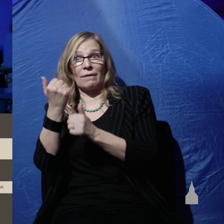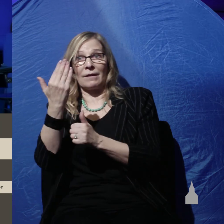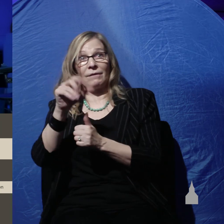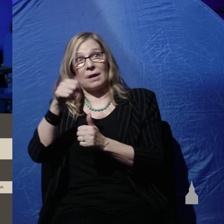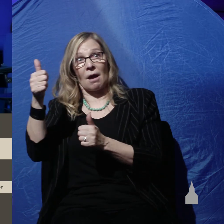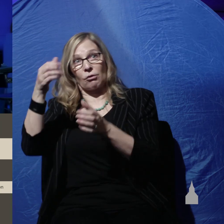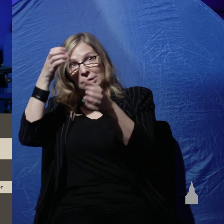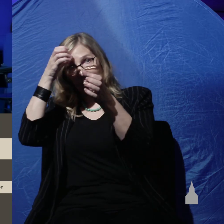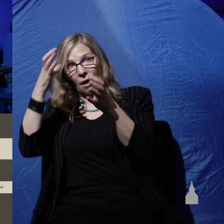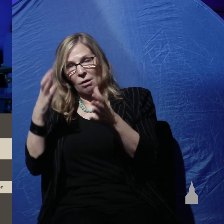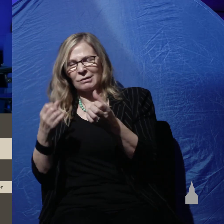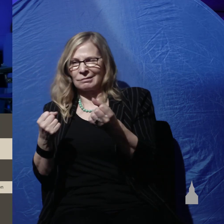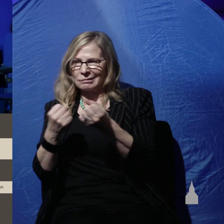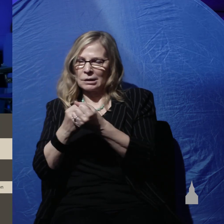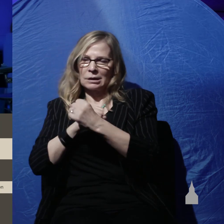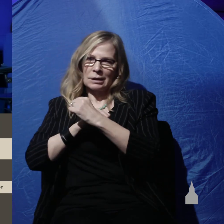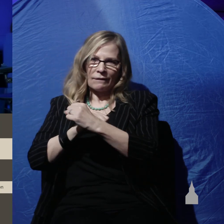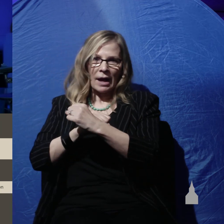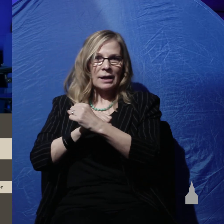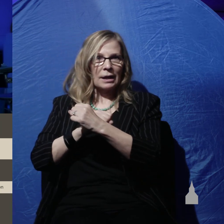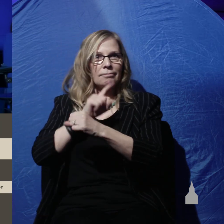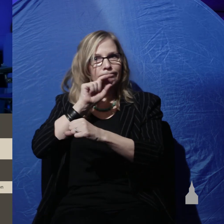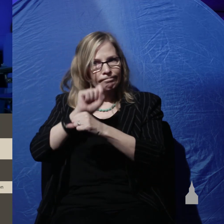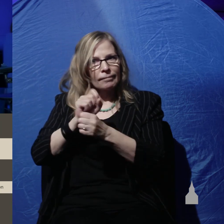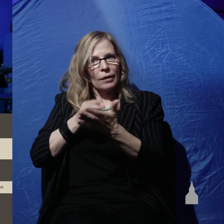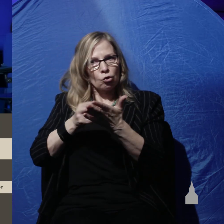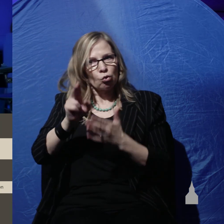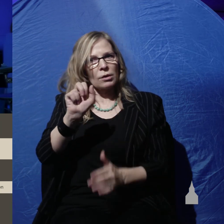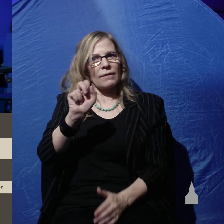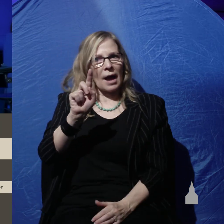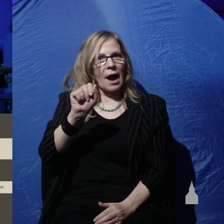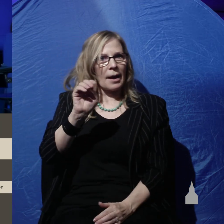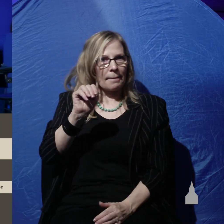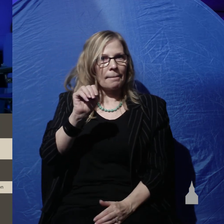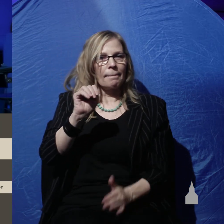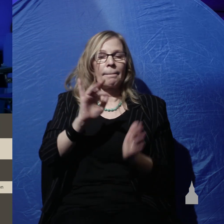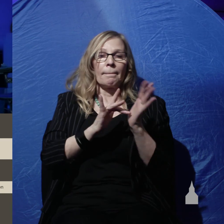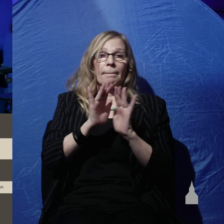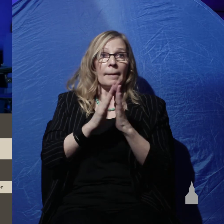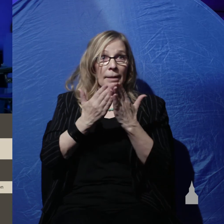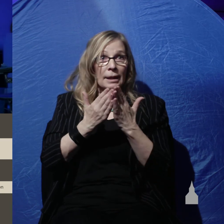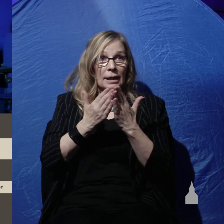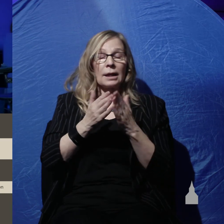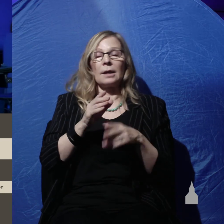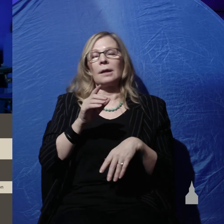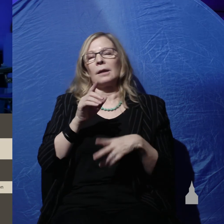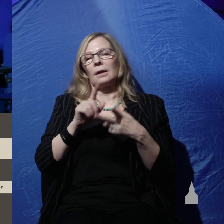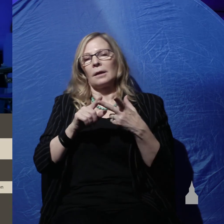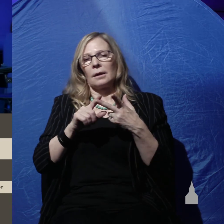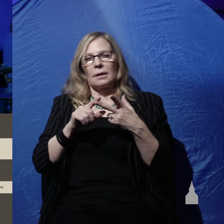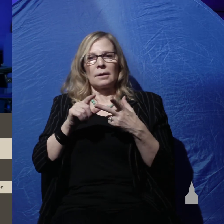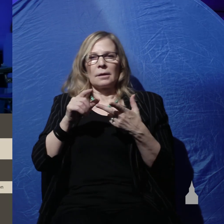scholars defending the literal truth of Adam biblically theologically paleontologically genetically